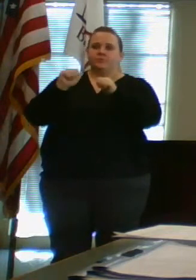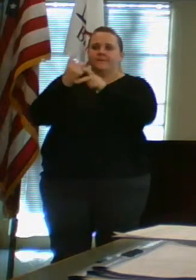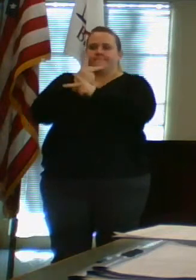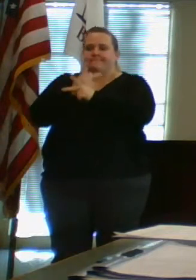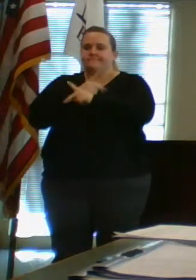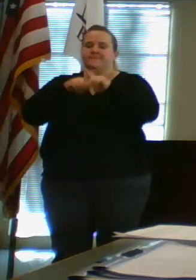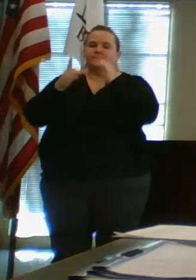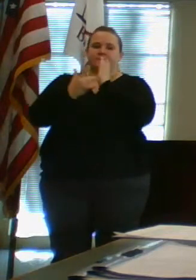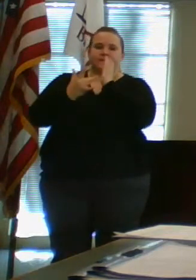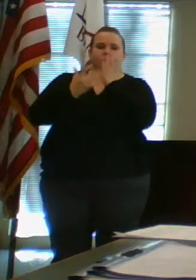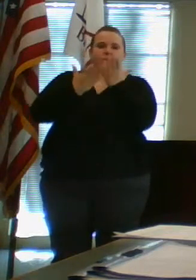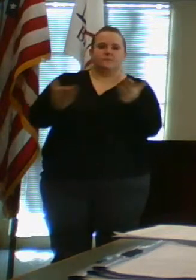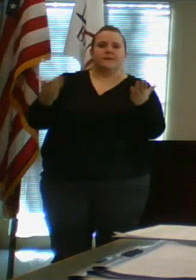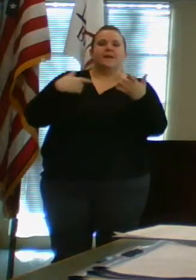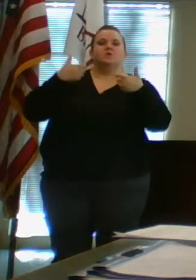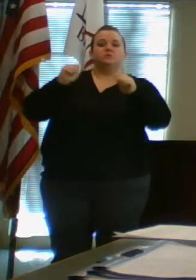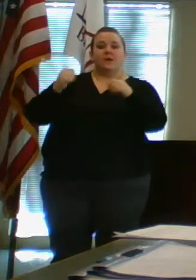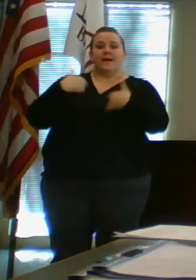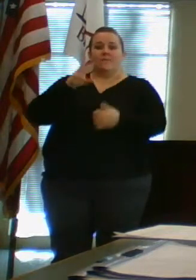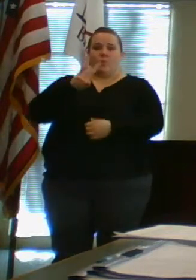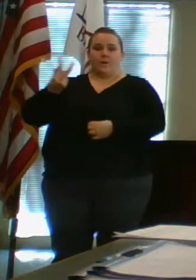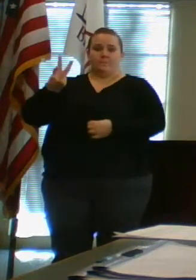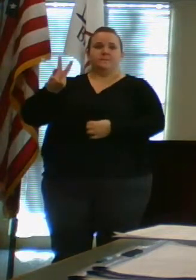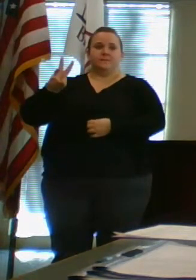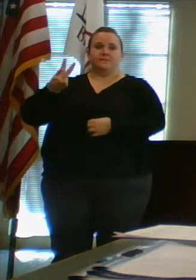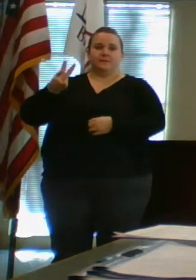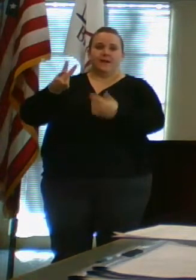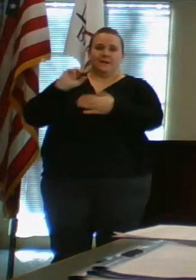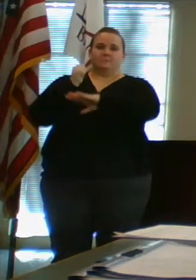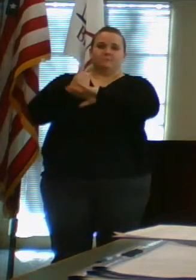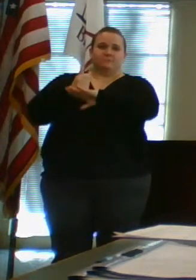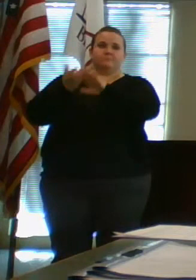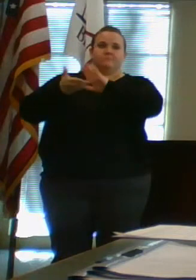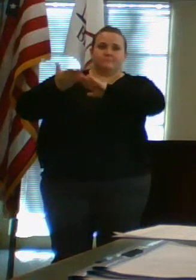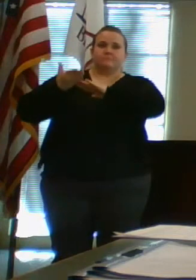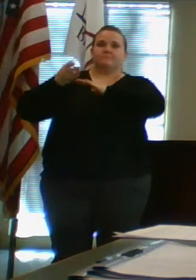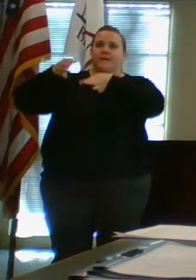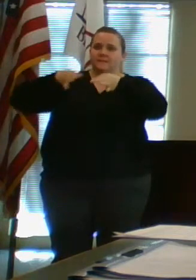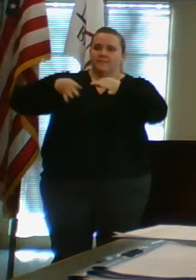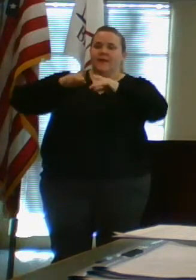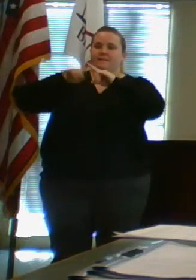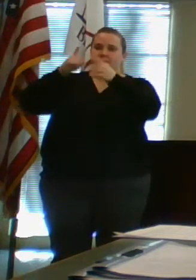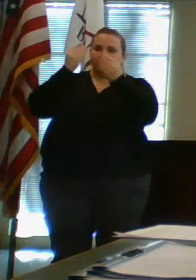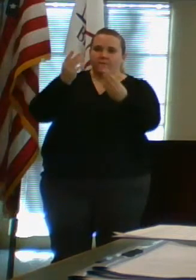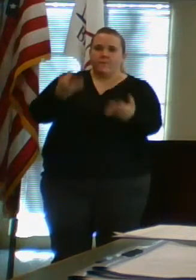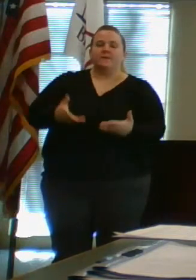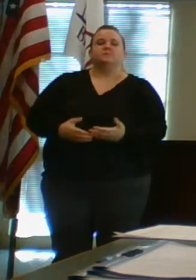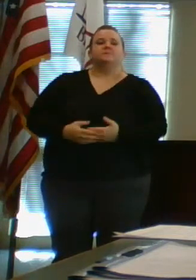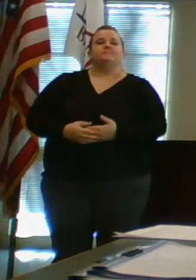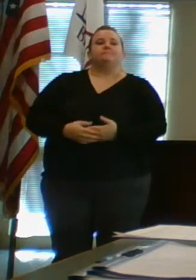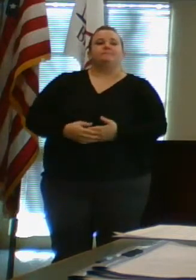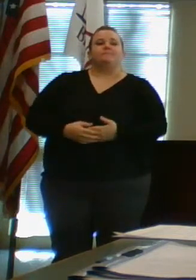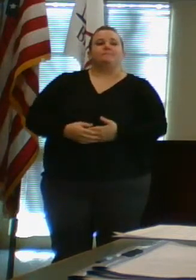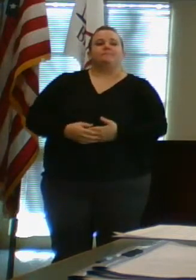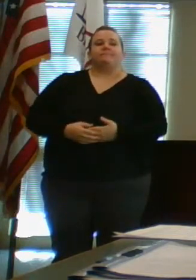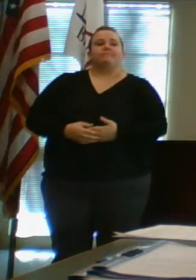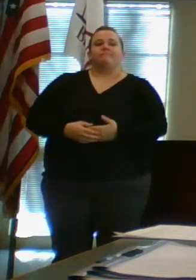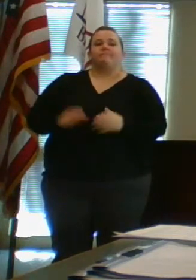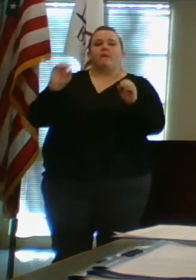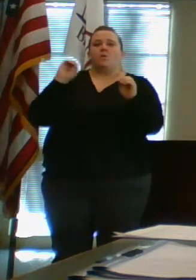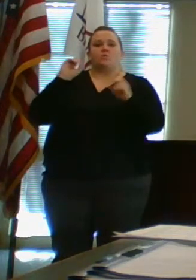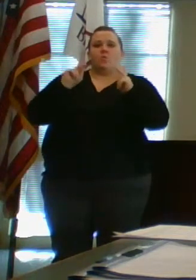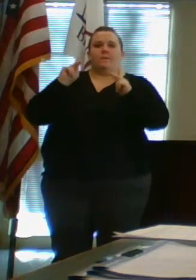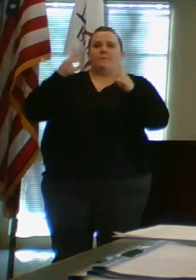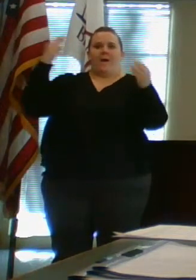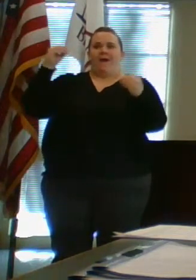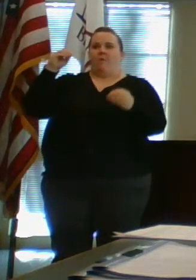matters. They're trying to get a website up and running that will explain a lot of the information that they will be doing. There will be no people